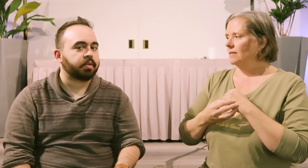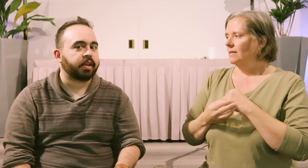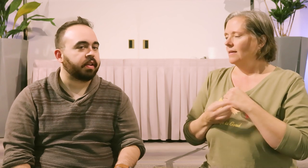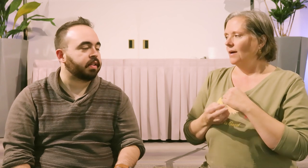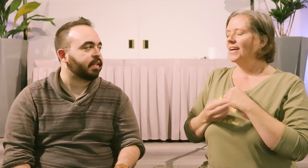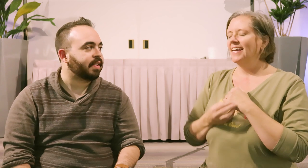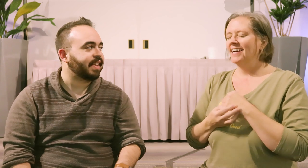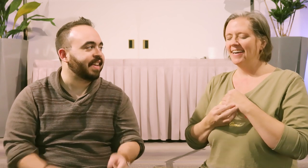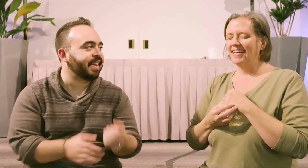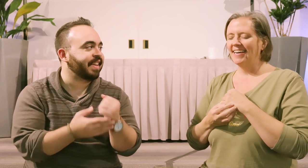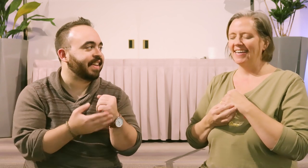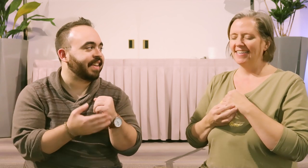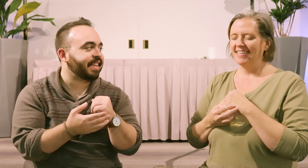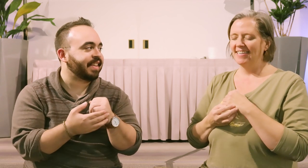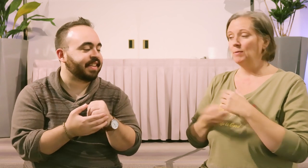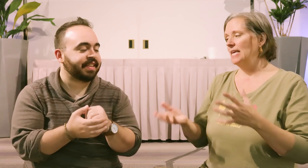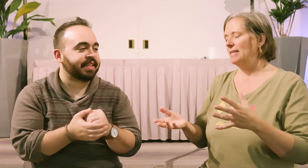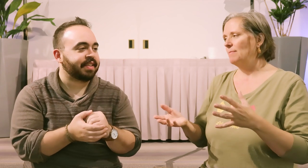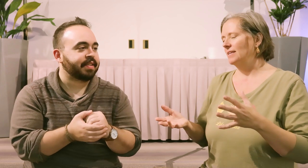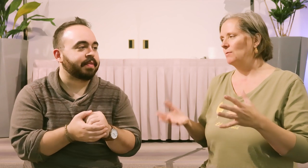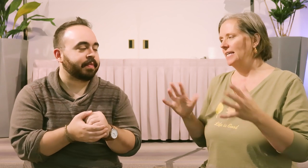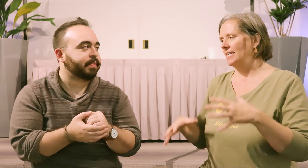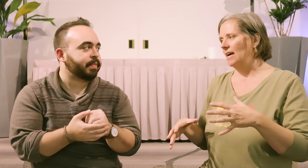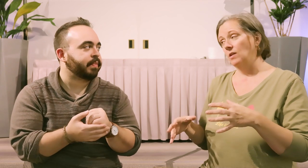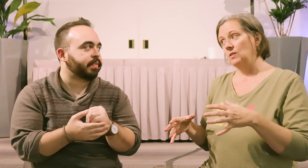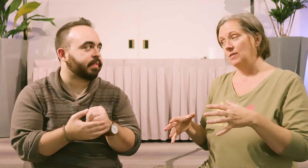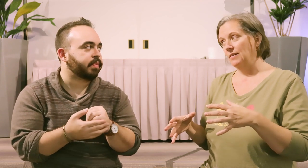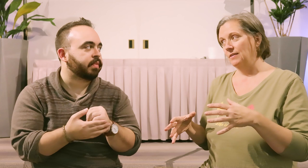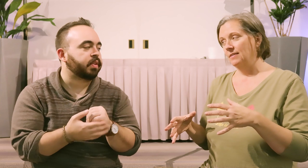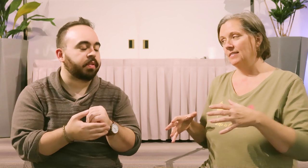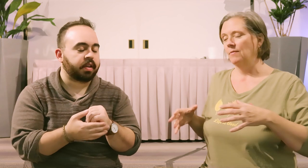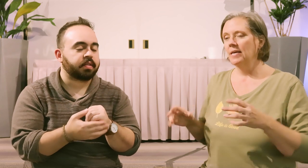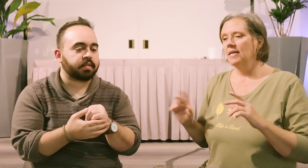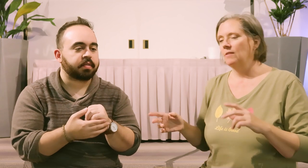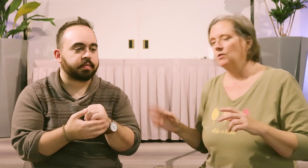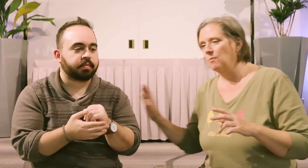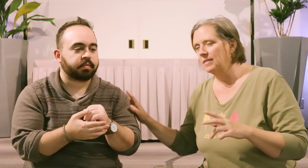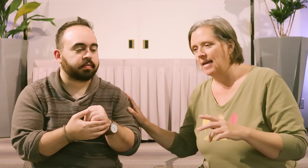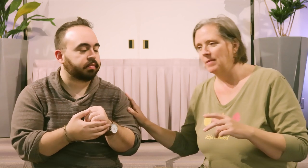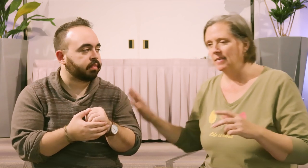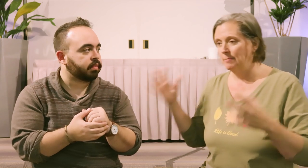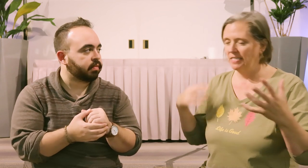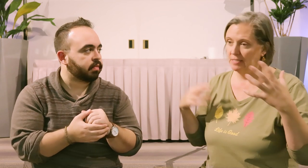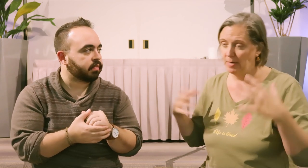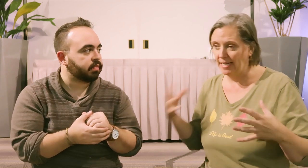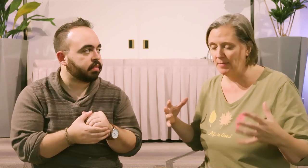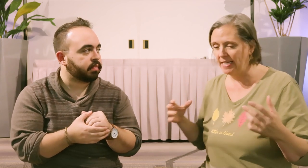Okay. Okay. Keep tapping. You want to get it down close to a zero. Okay. Now the trouble with tapping, especially for somebody like me,